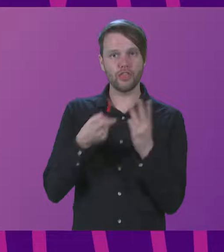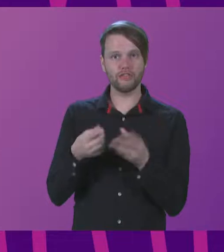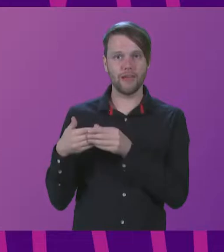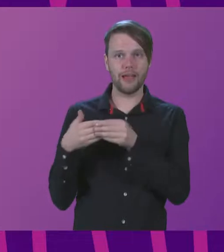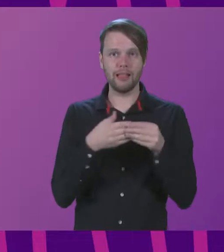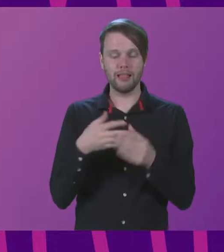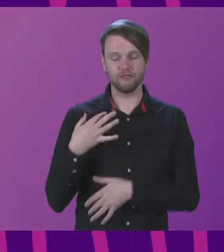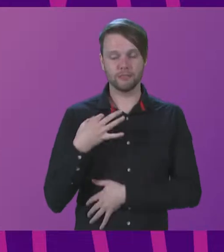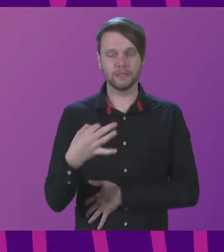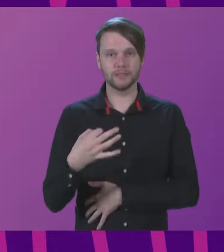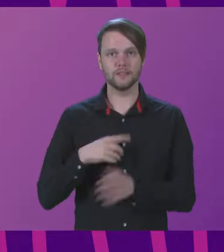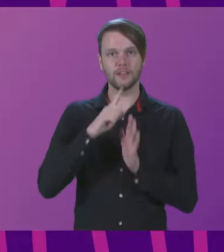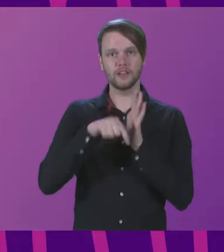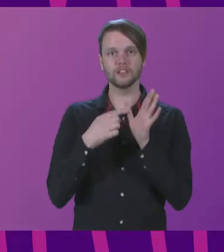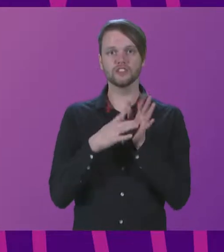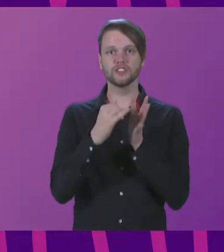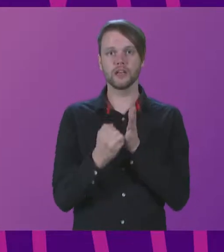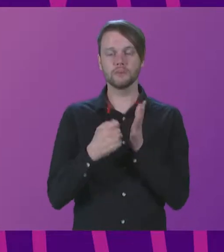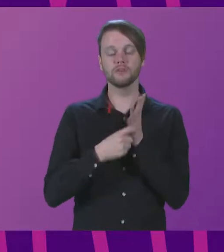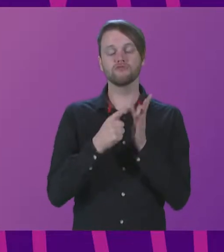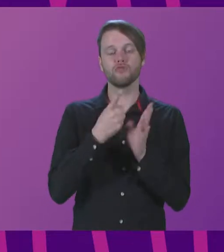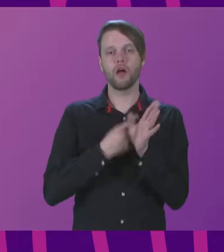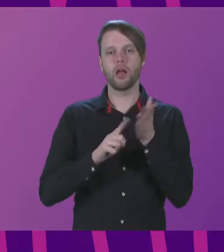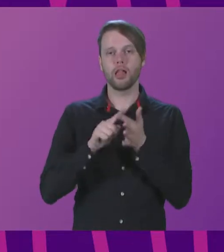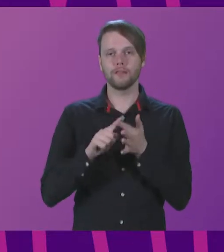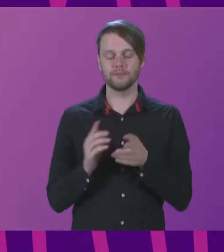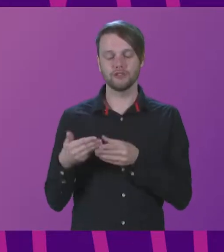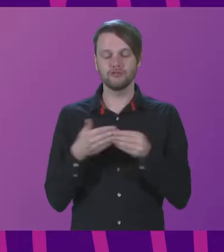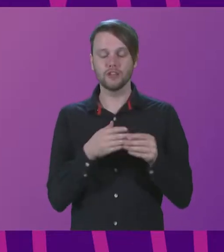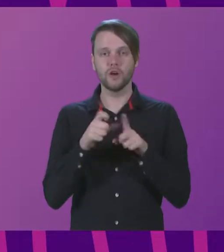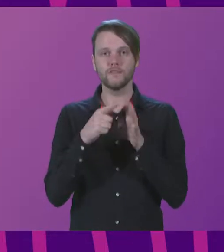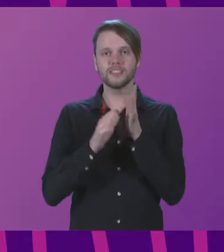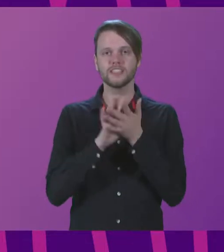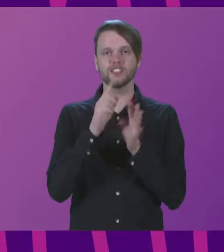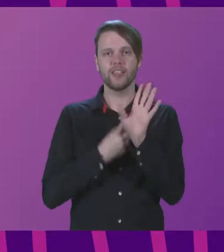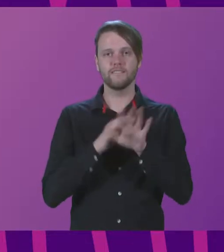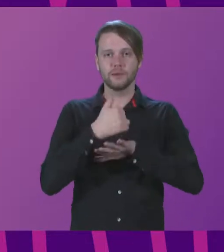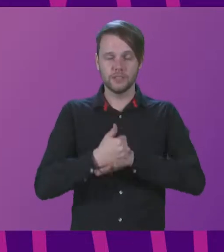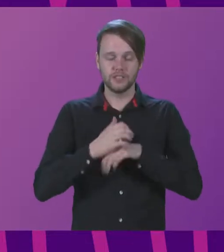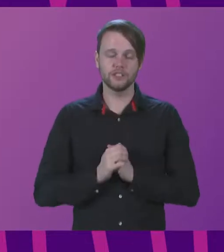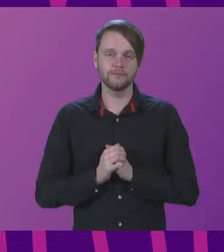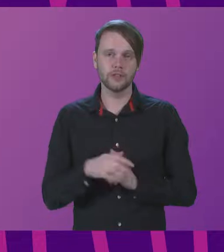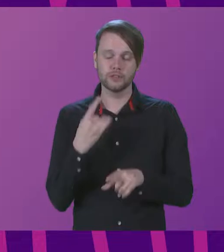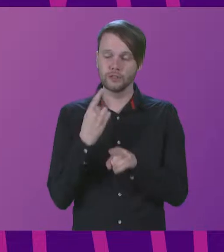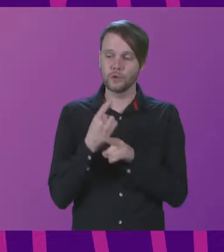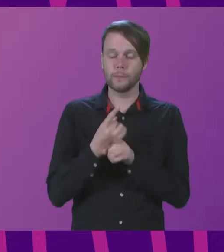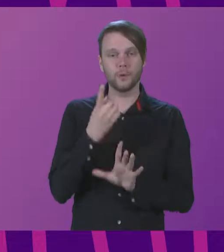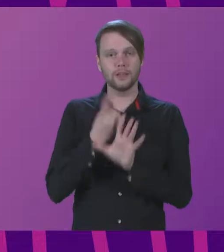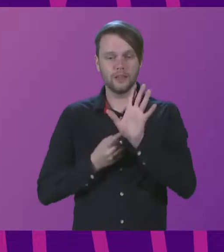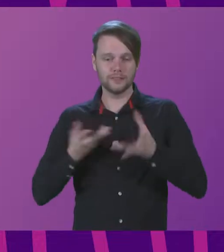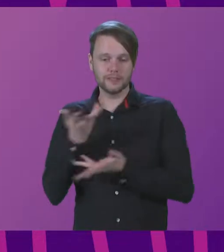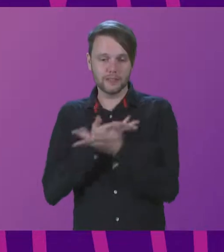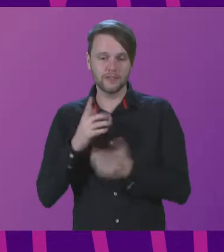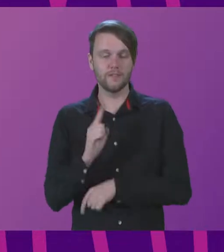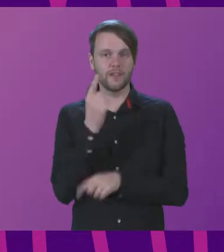rapporteurs, James Arroyo, OBE, Director of the Ditchley Foundation, to report back on your discussions under the first